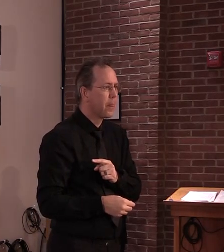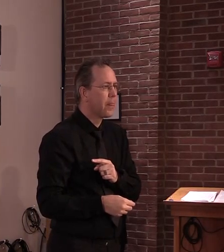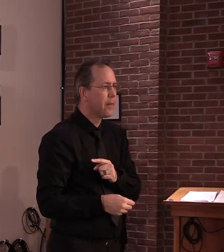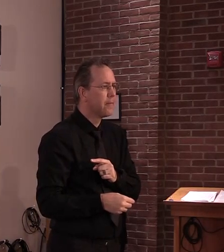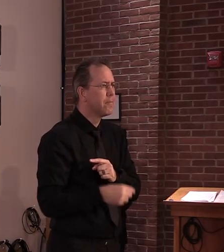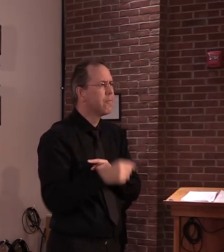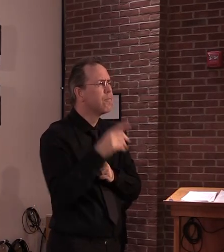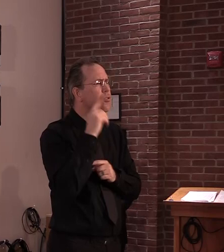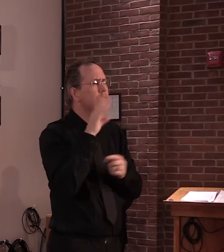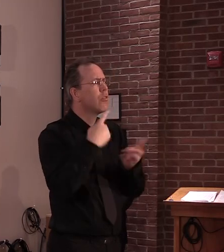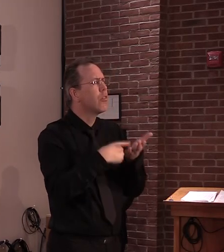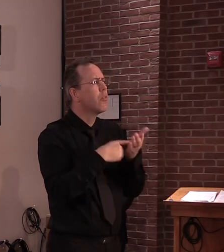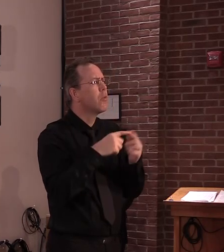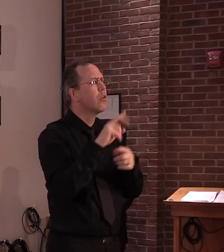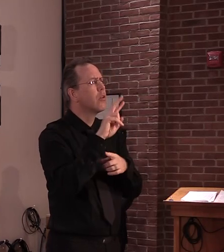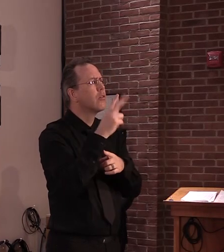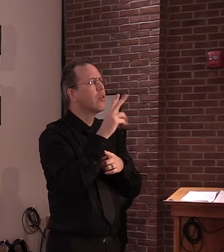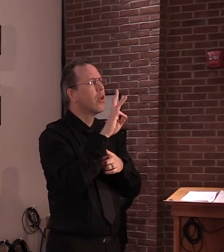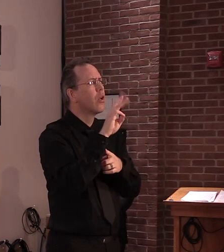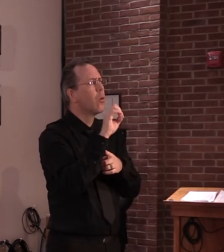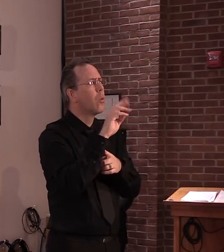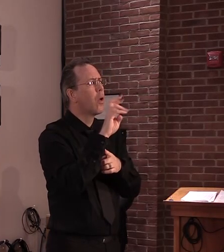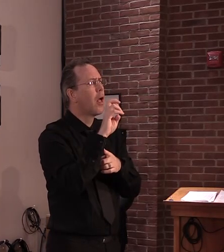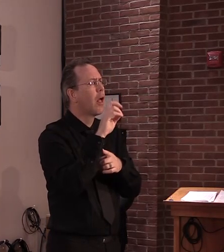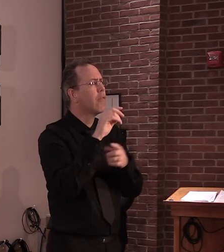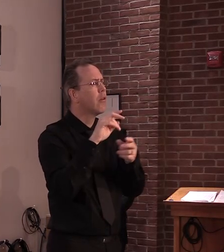there will be those kind of treatments available by then?